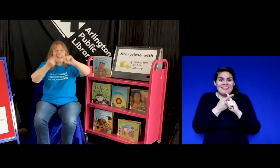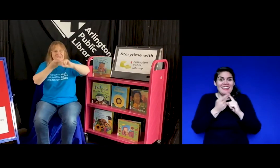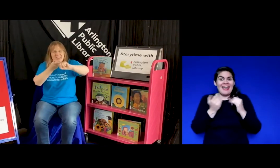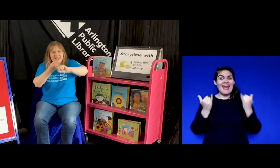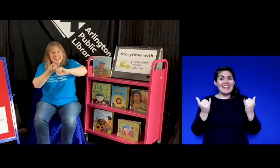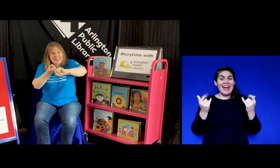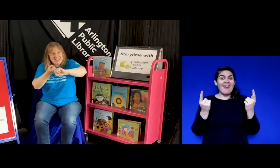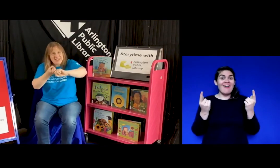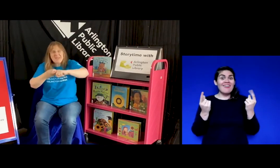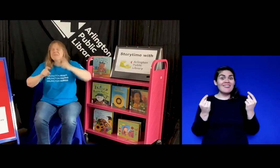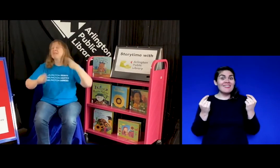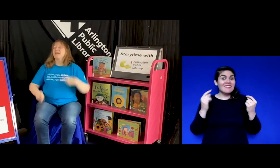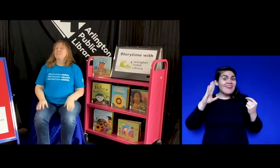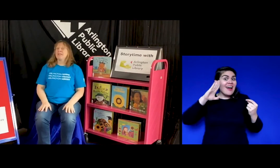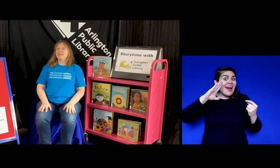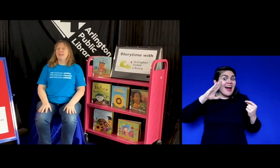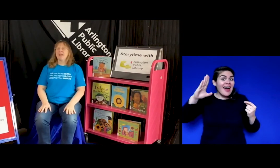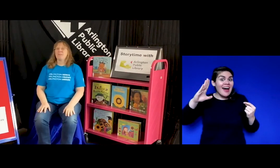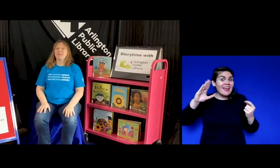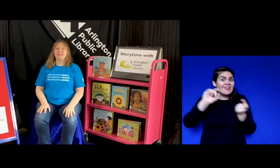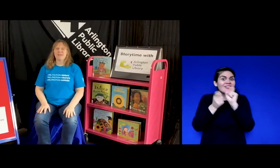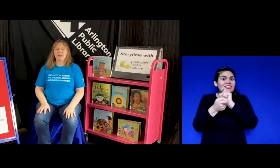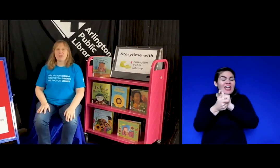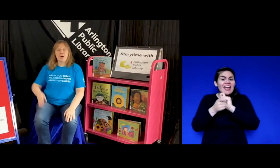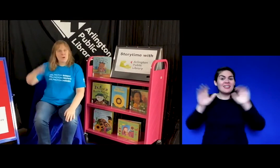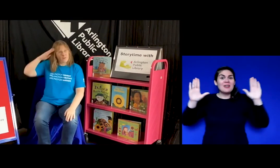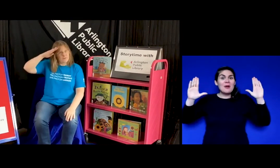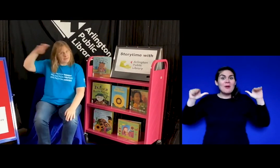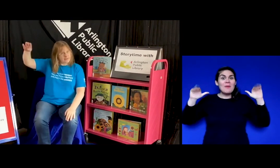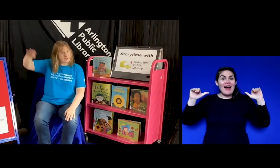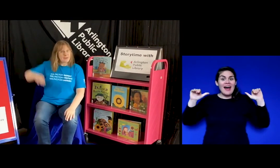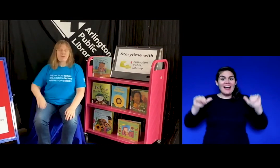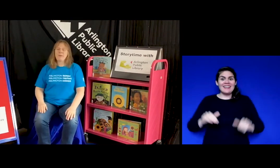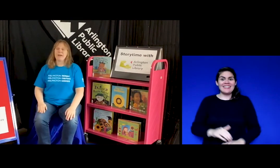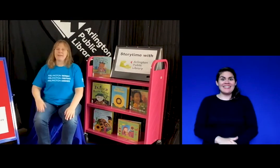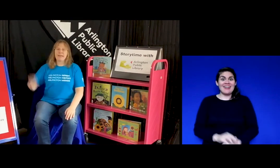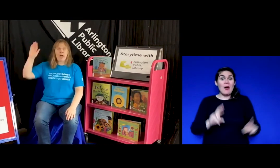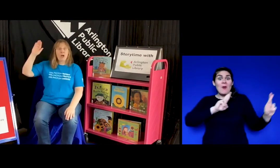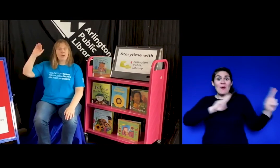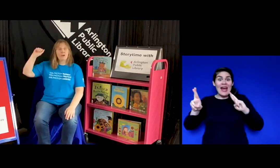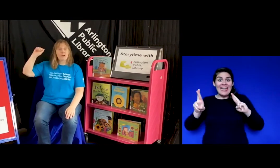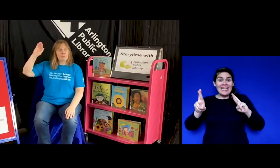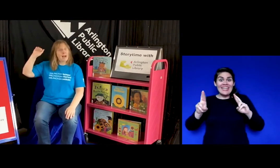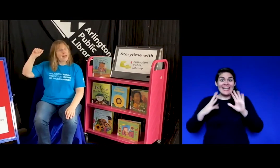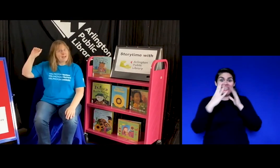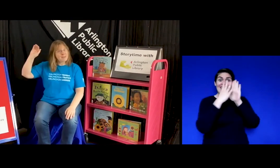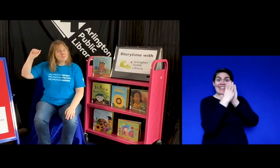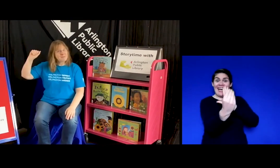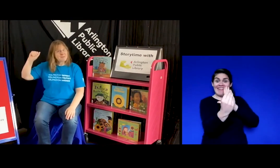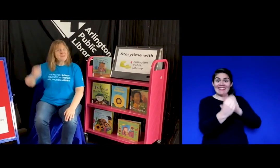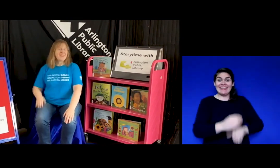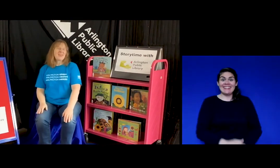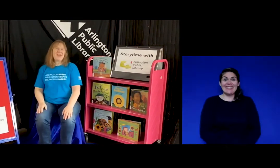one way and the other way but this time instead of hello that's hello right we're going to say goodbye okay